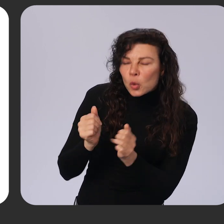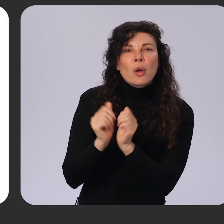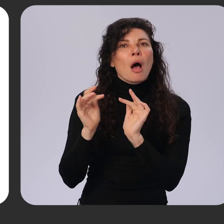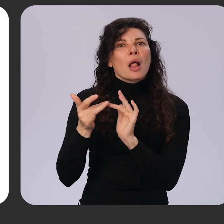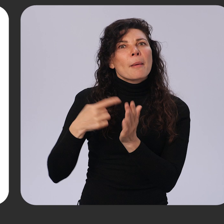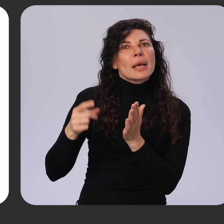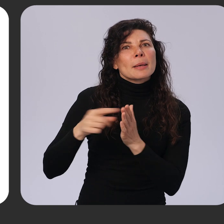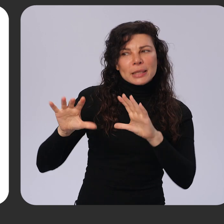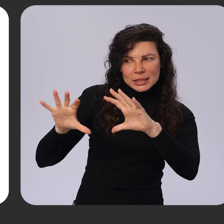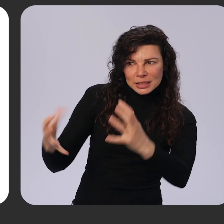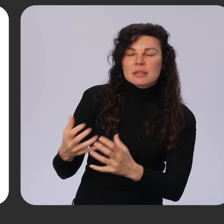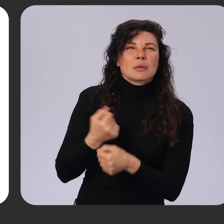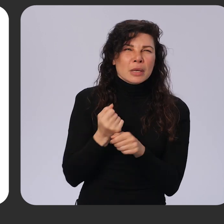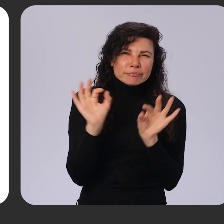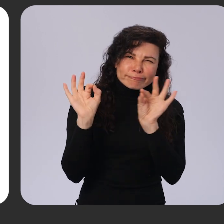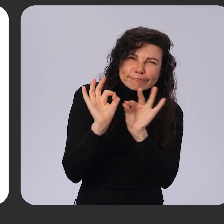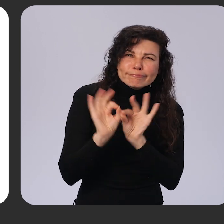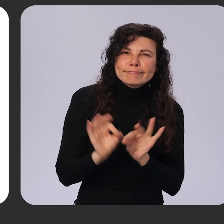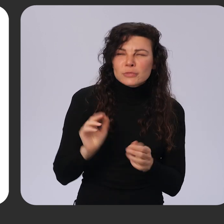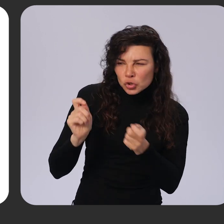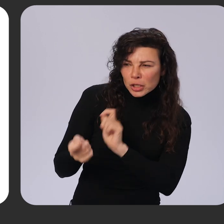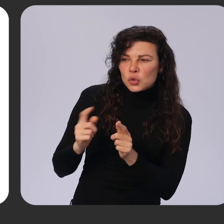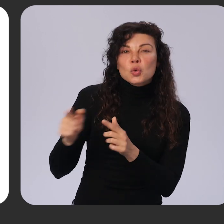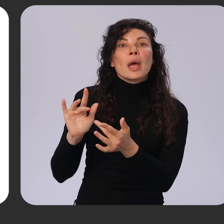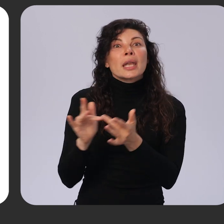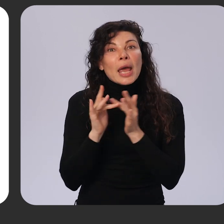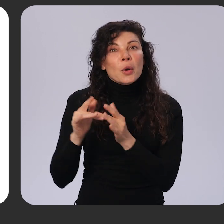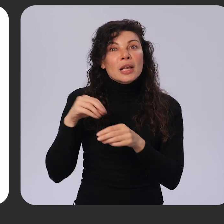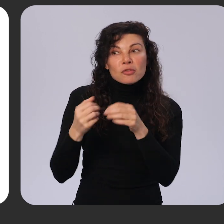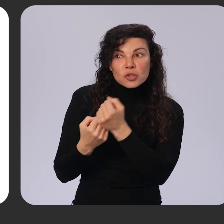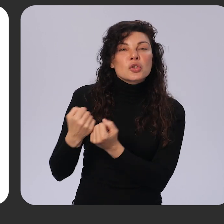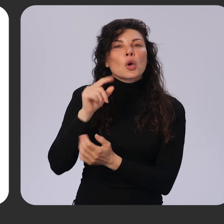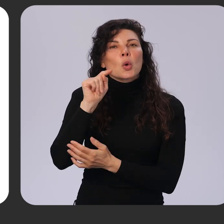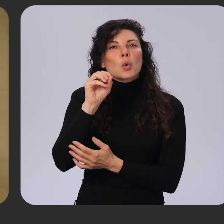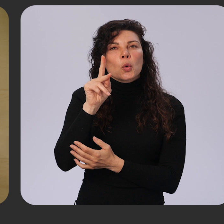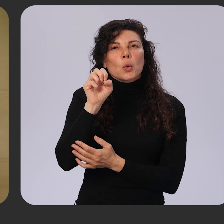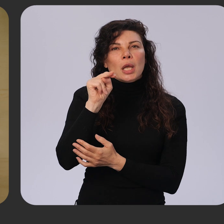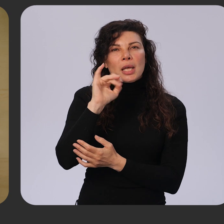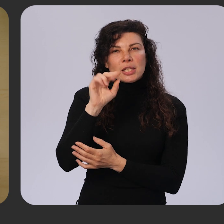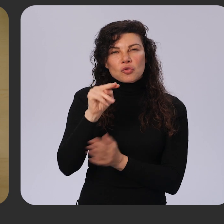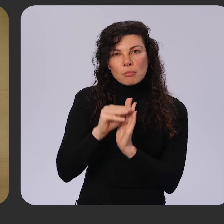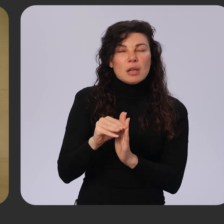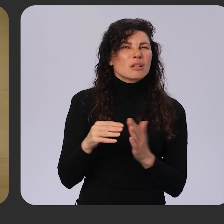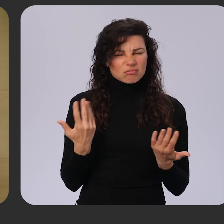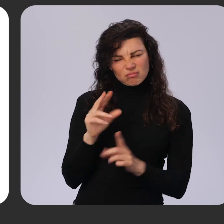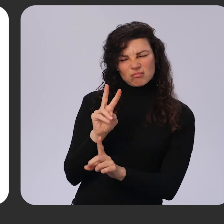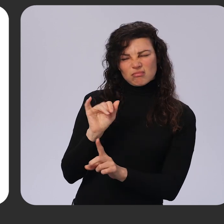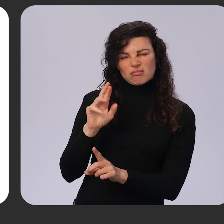make critical changes to the network infrastructure tokenization model. So what are Virtual Cards? You might be